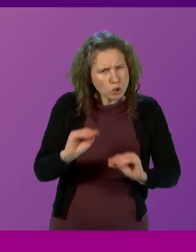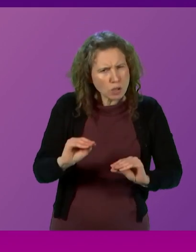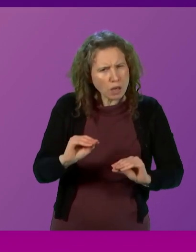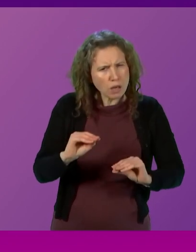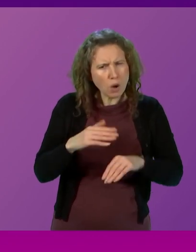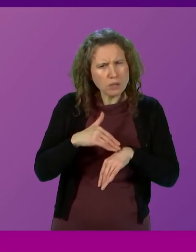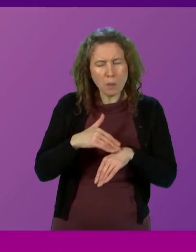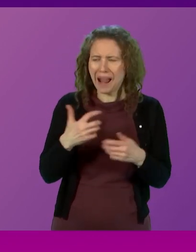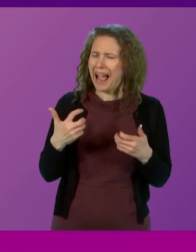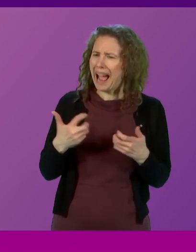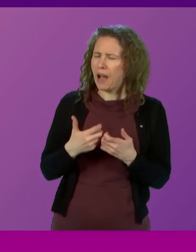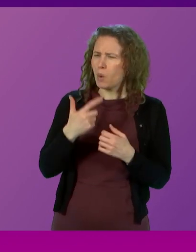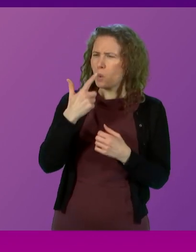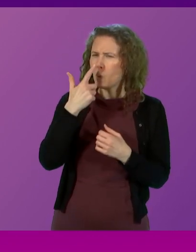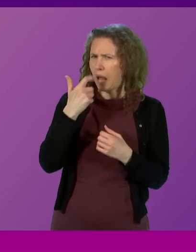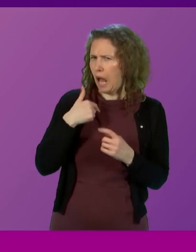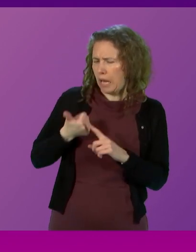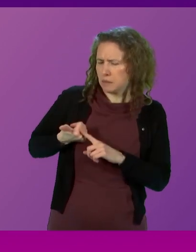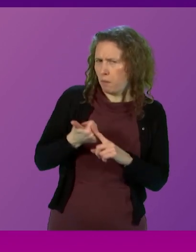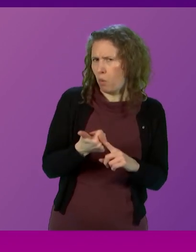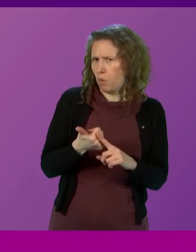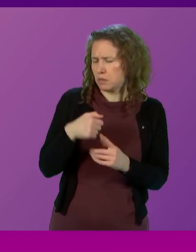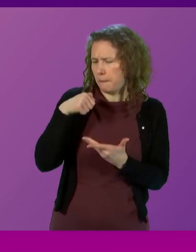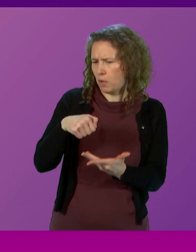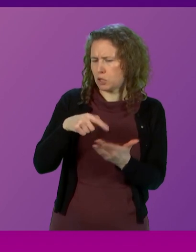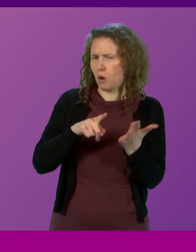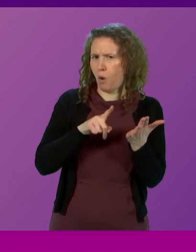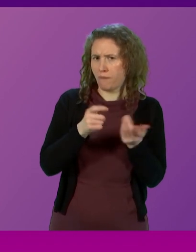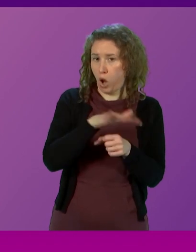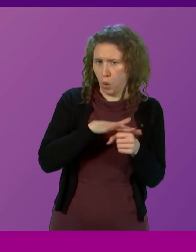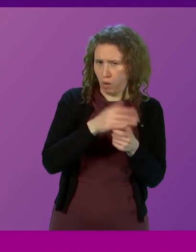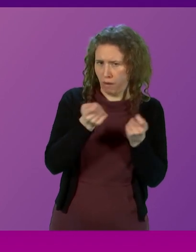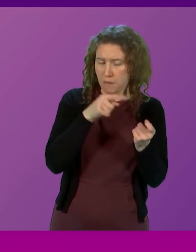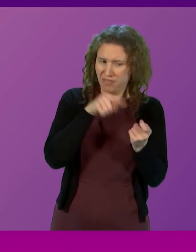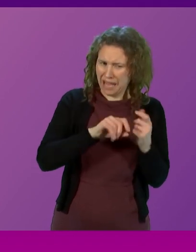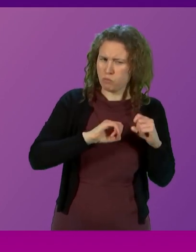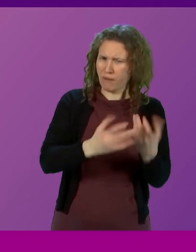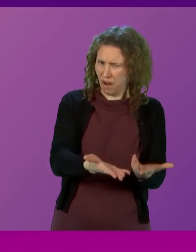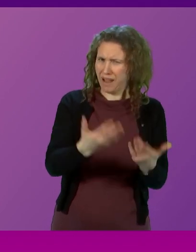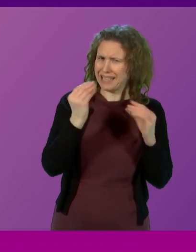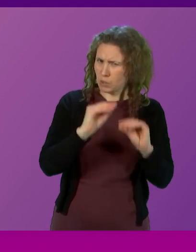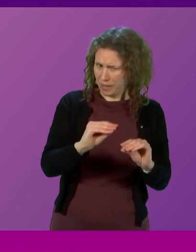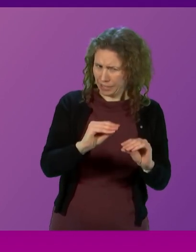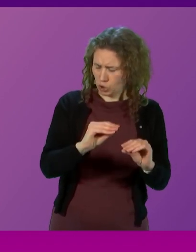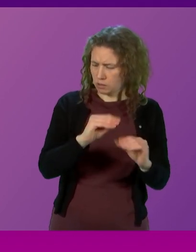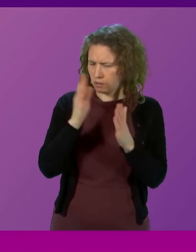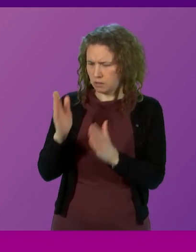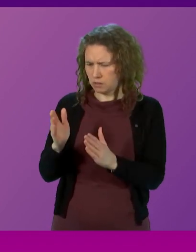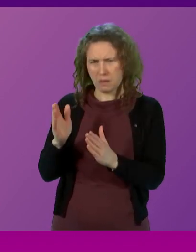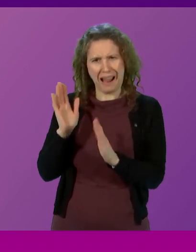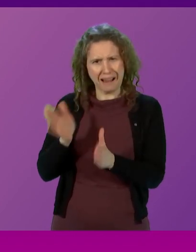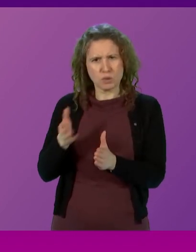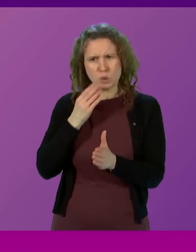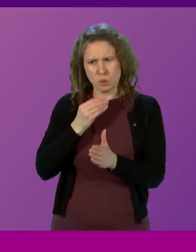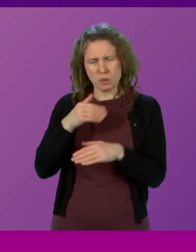how on earth am I supposed to boost the budget of local government which provides education in our country if I don't use the